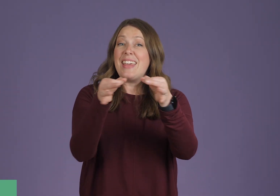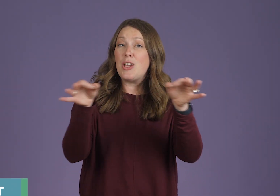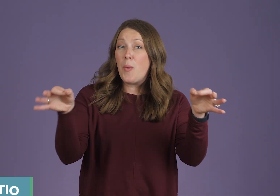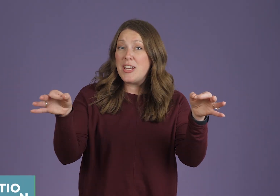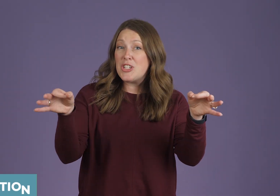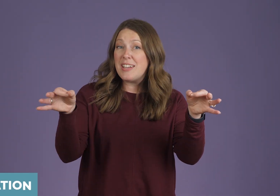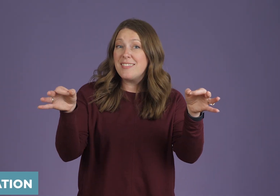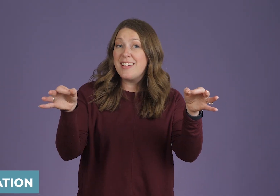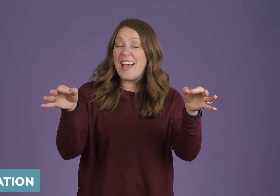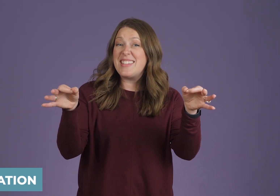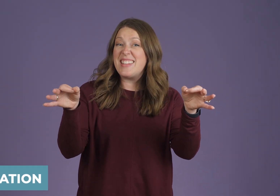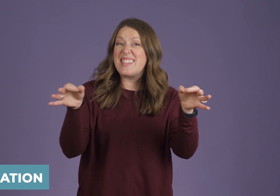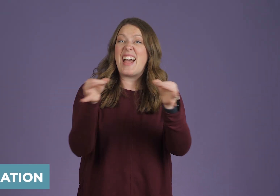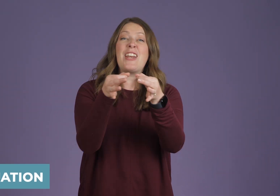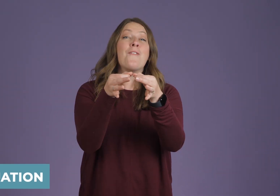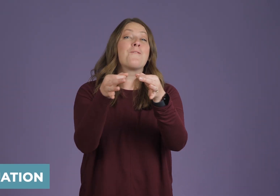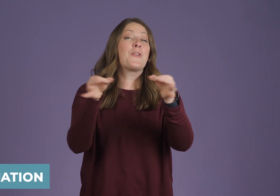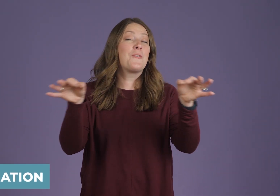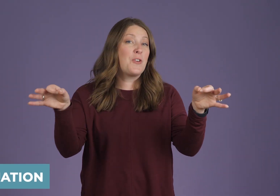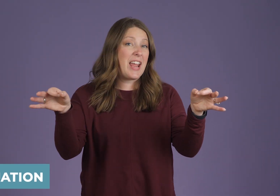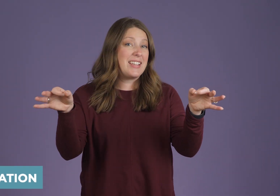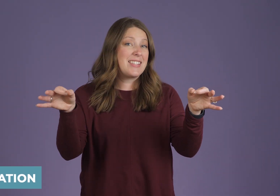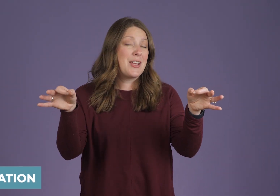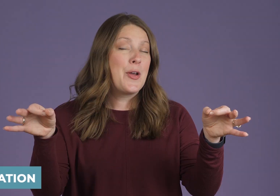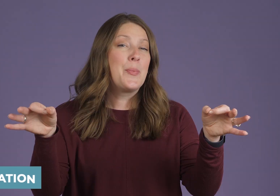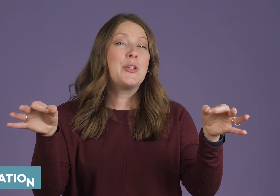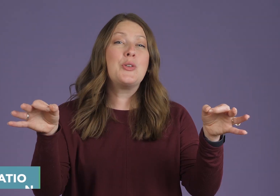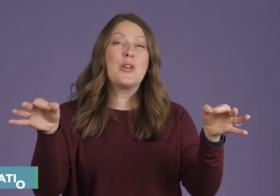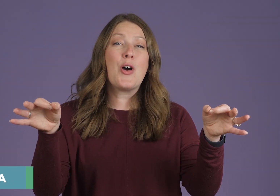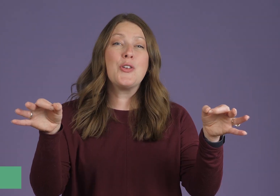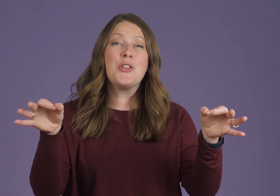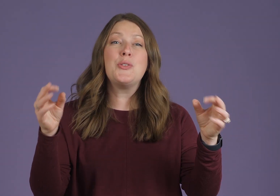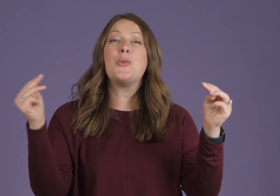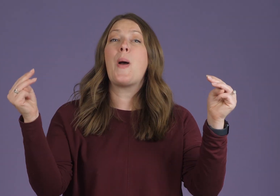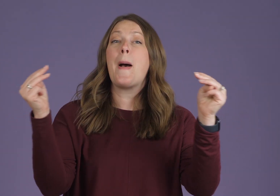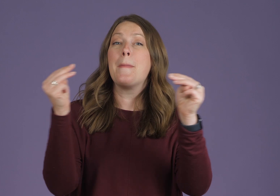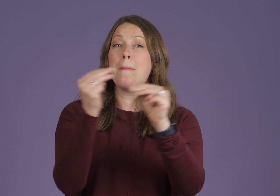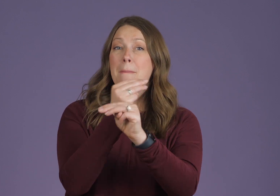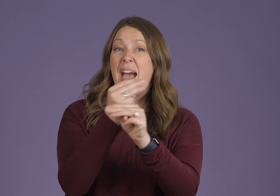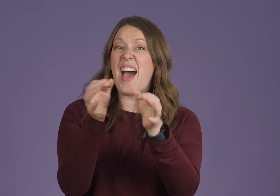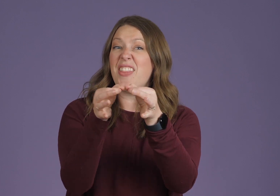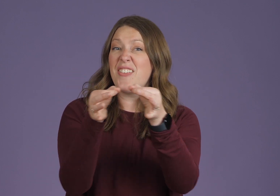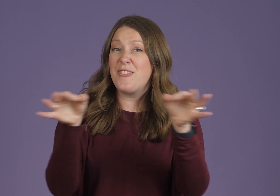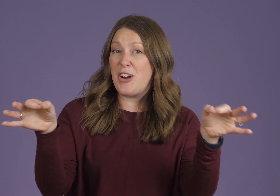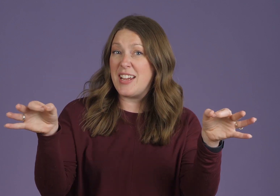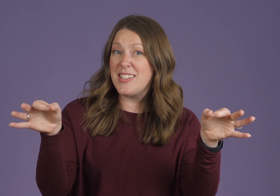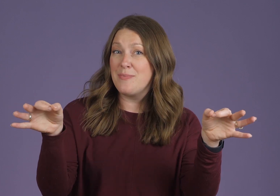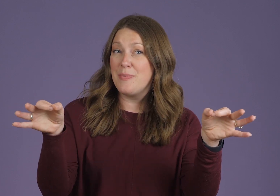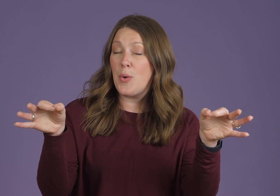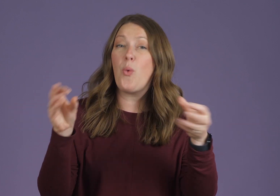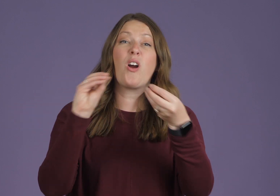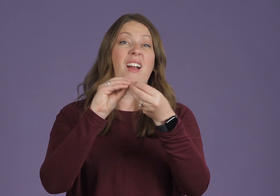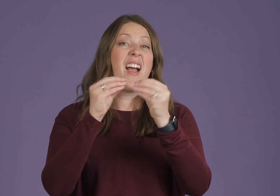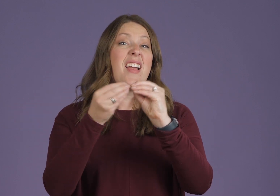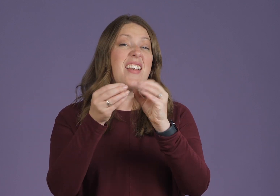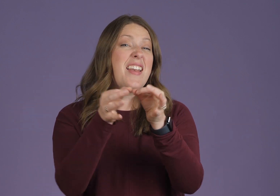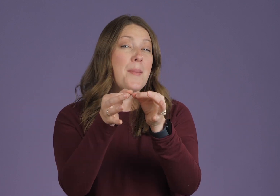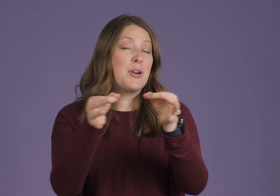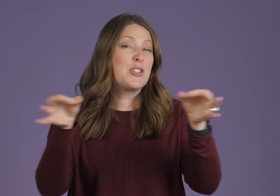Equation, as in the sign for phrase. But you can also do math phrase or numbers